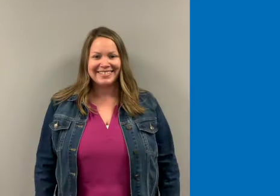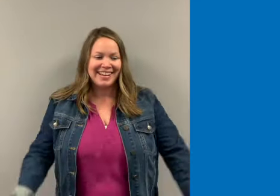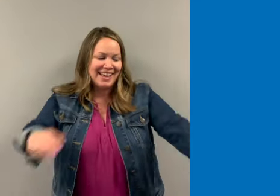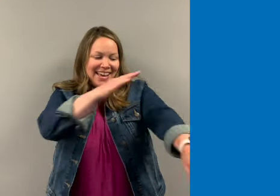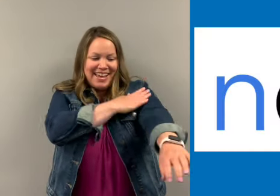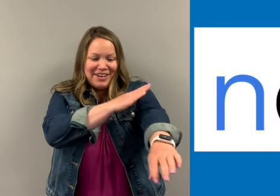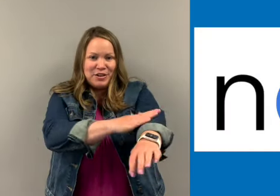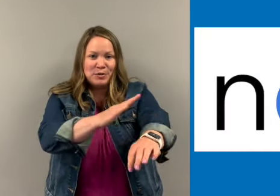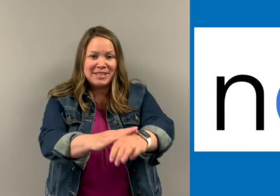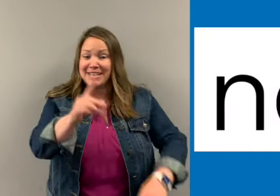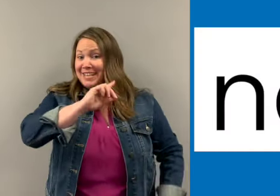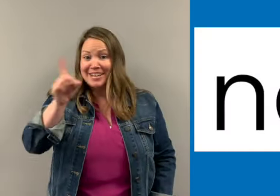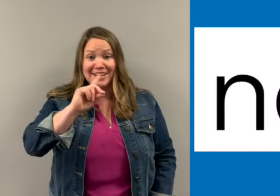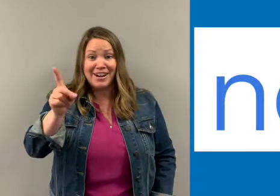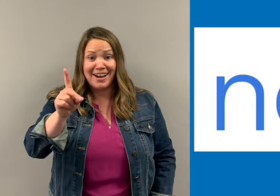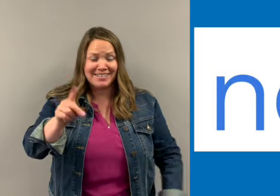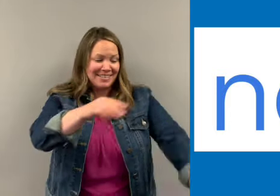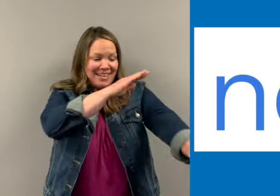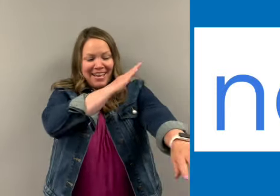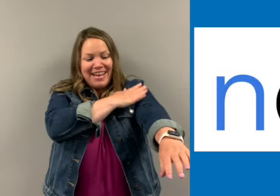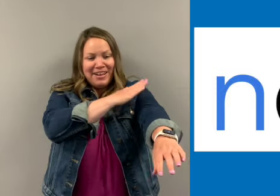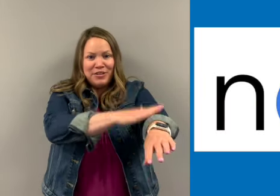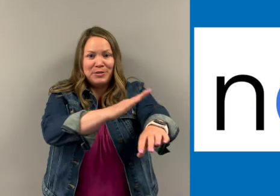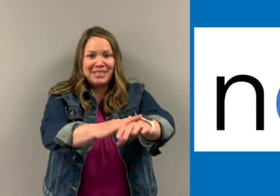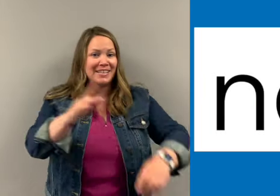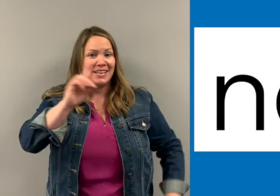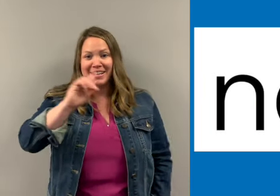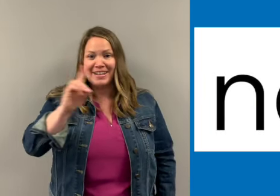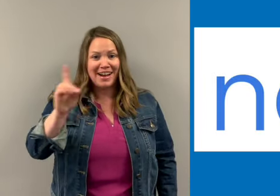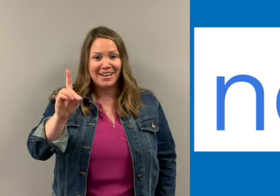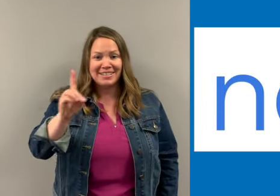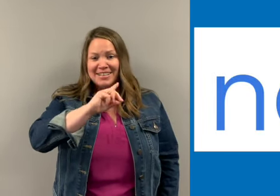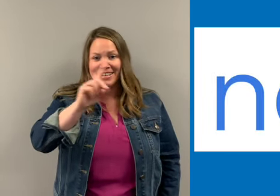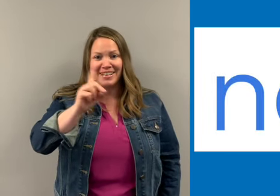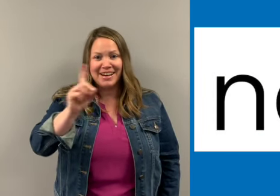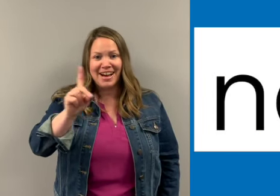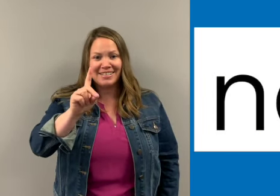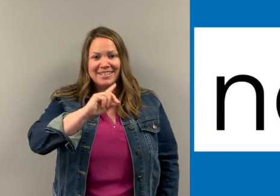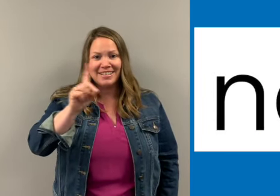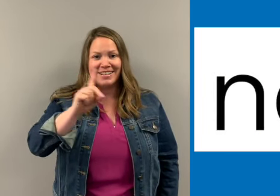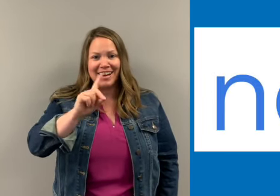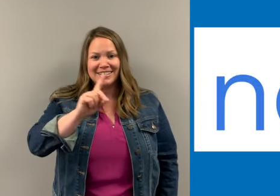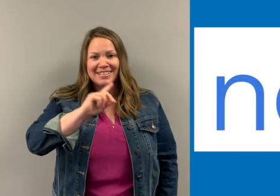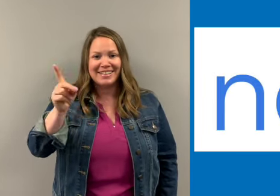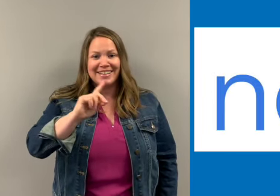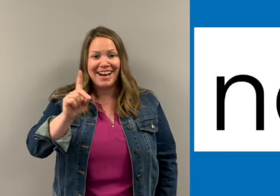O-O-N-O O-O-T, not, not, not, not.